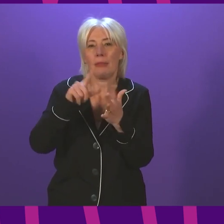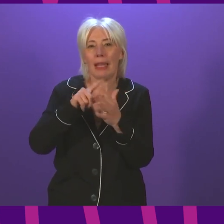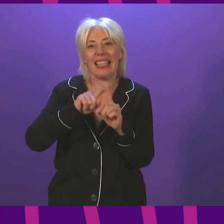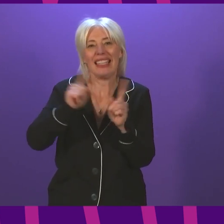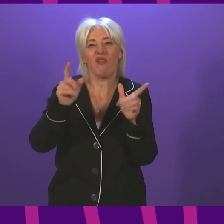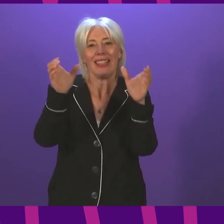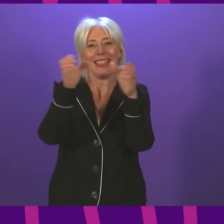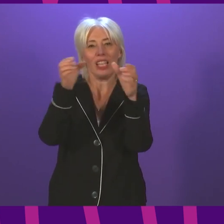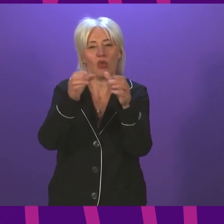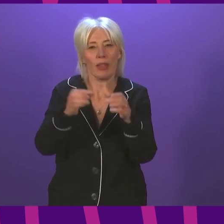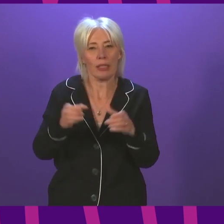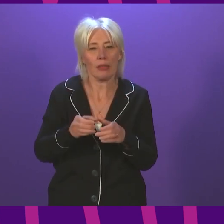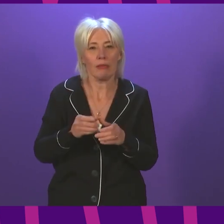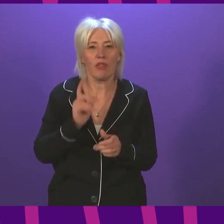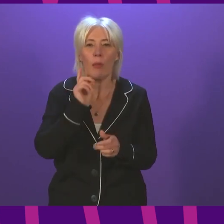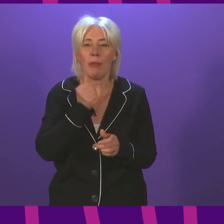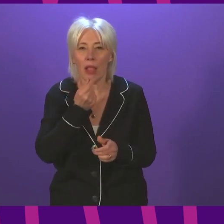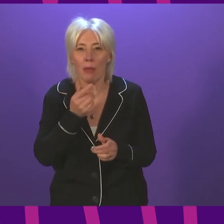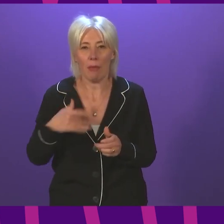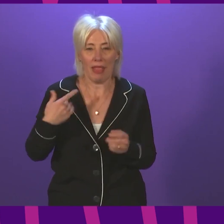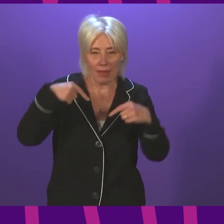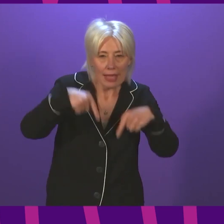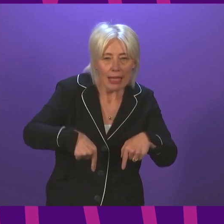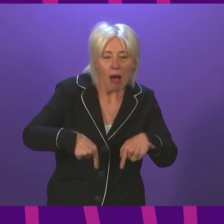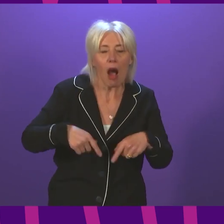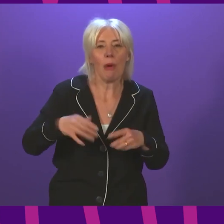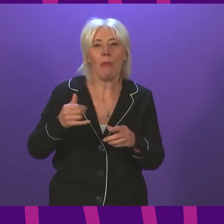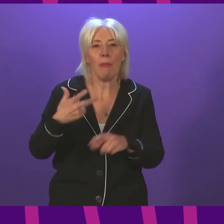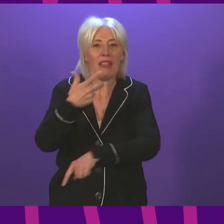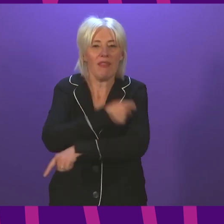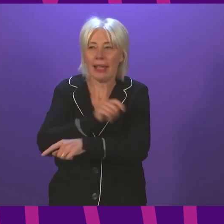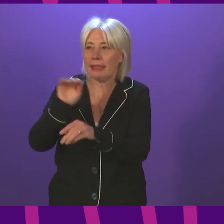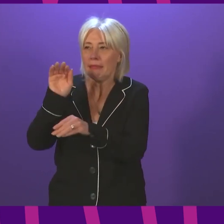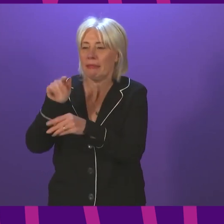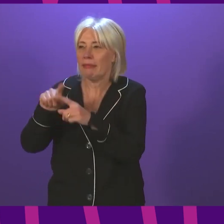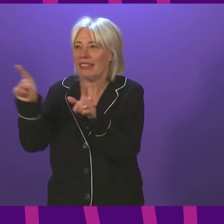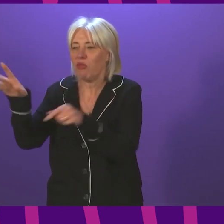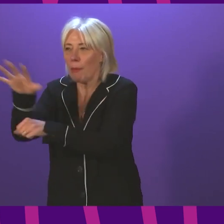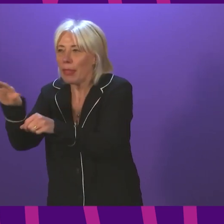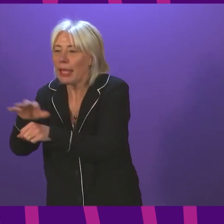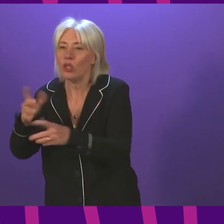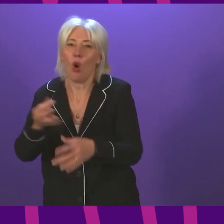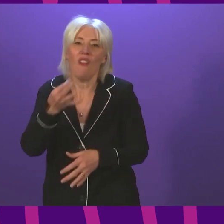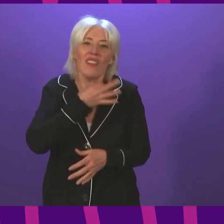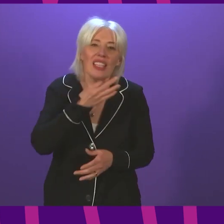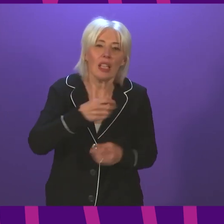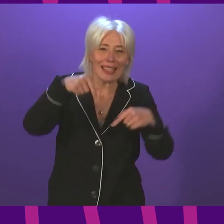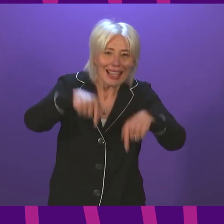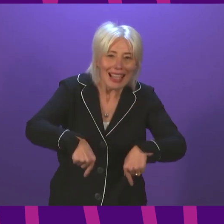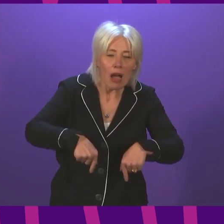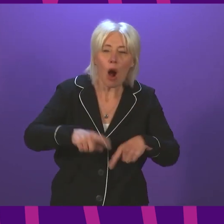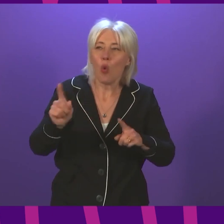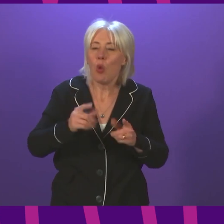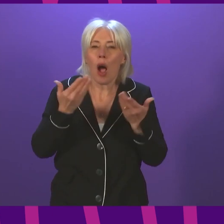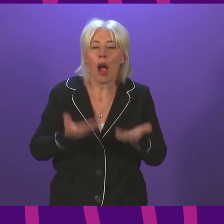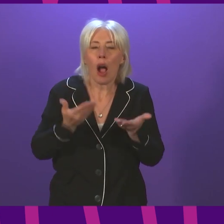categories of people who live here who might have been vaccinated somewhere else or visitors here and what the current arrangements are in terms of